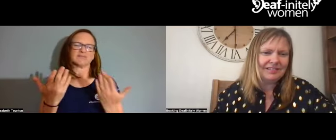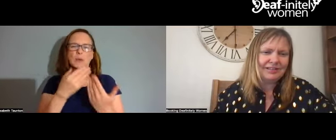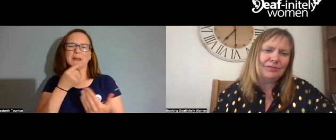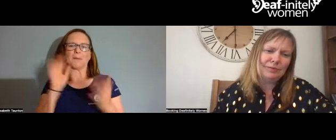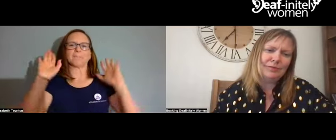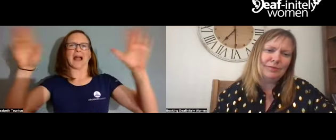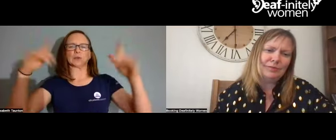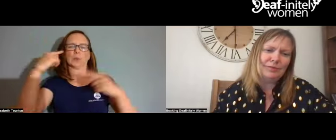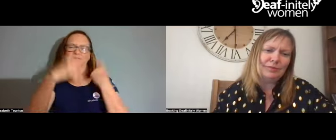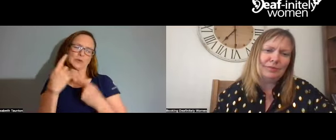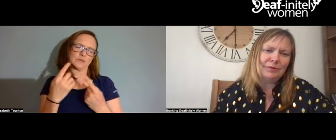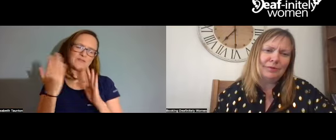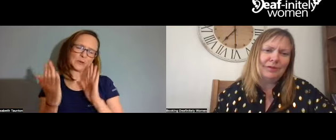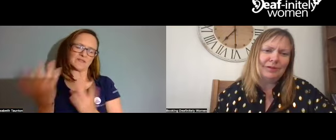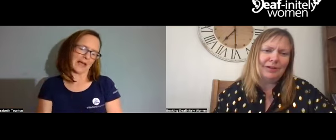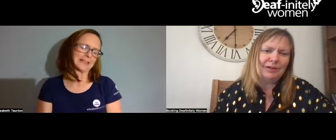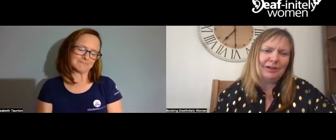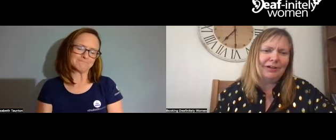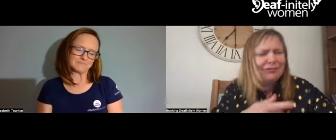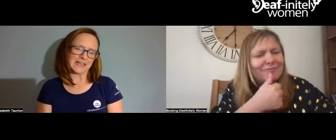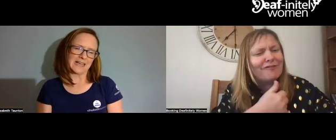So I'll do a bit of both. So I'll do more face-to-face.